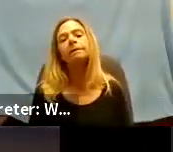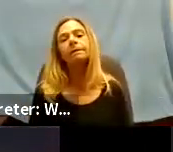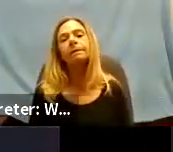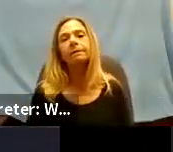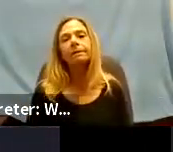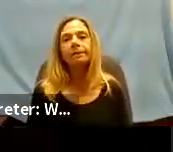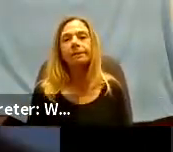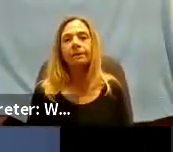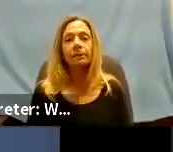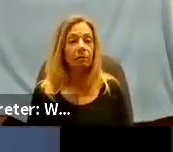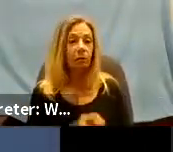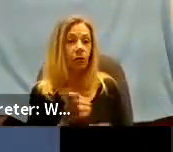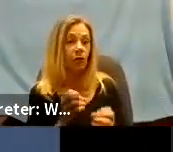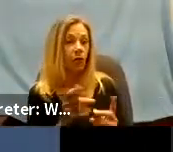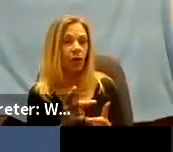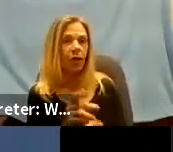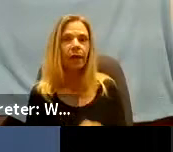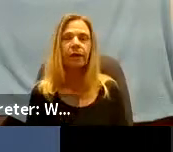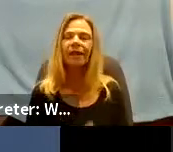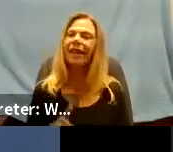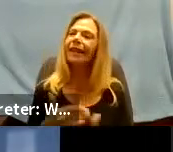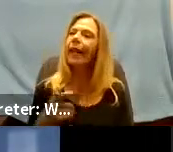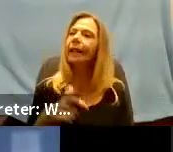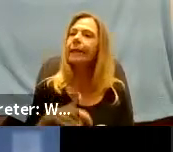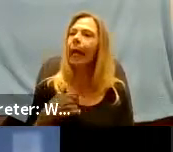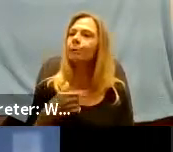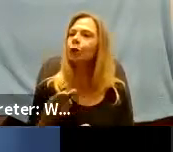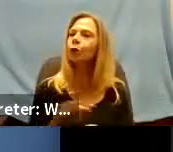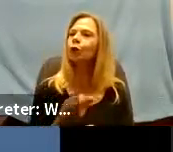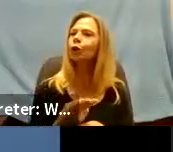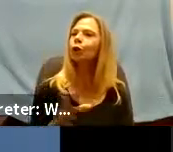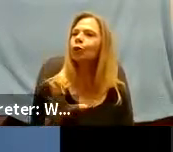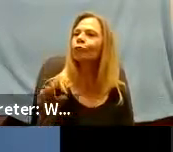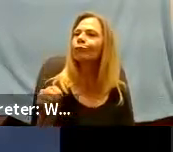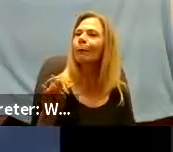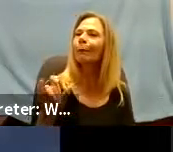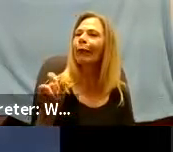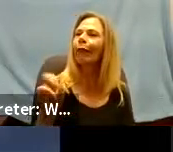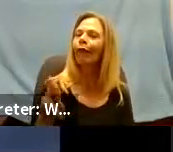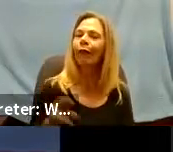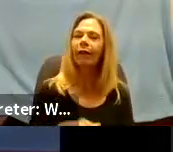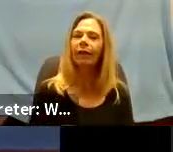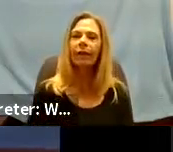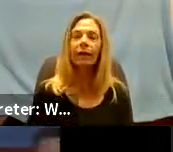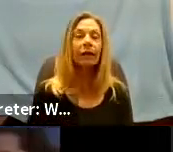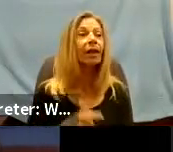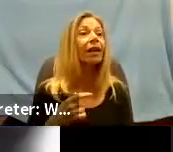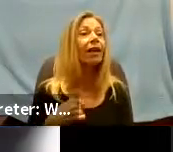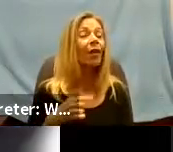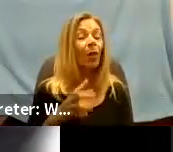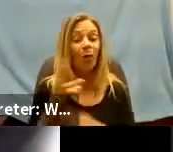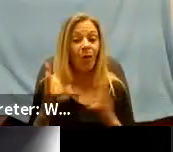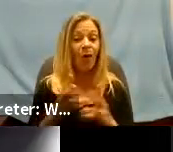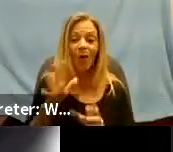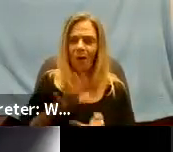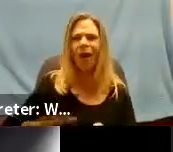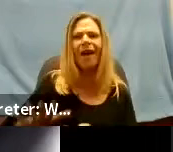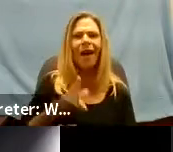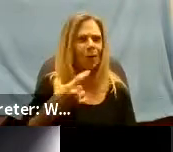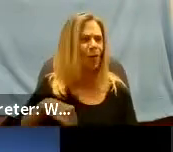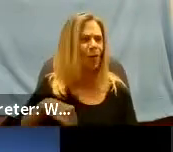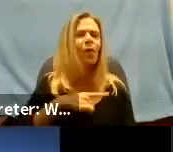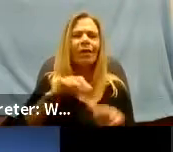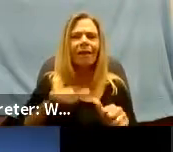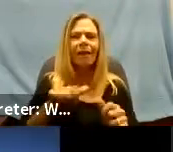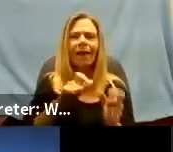You okay? The next time he's a blinker. But we can all change the world around us. I'm deaf, but I can see what you're saying